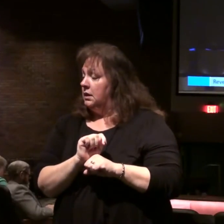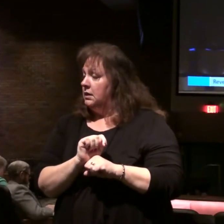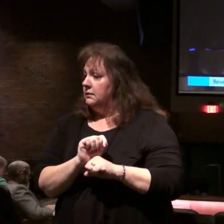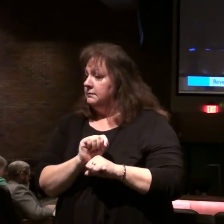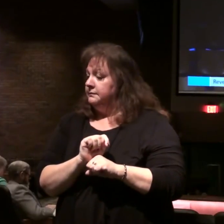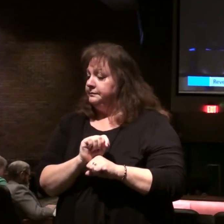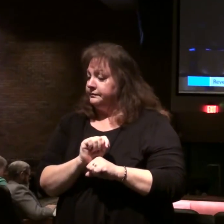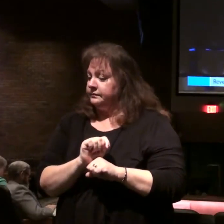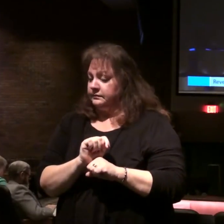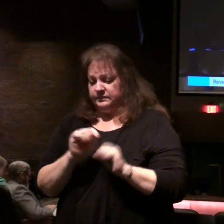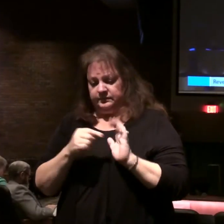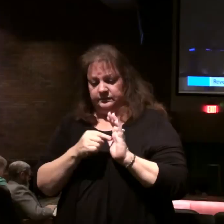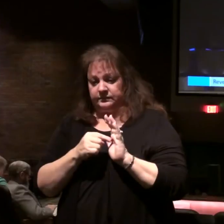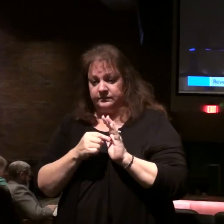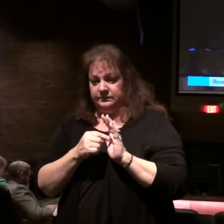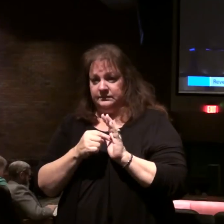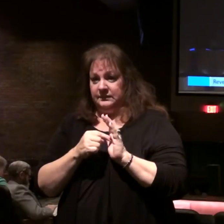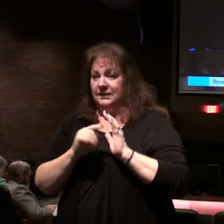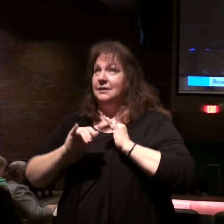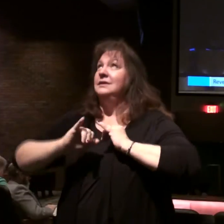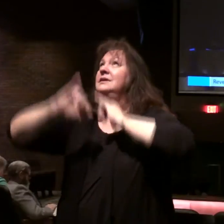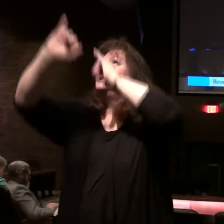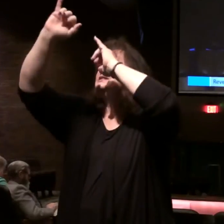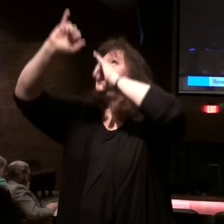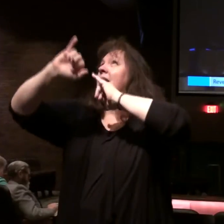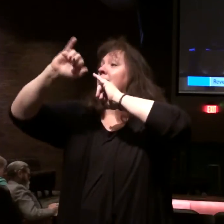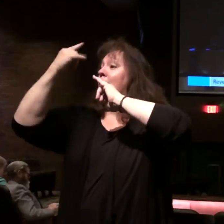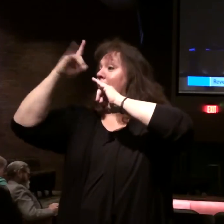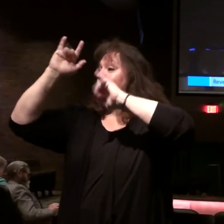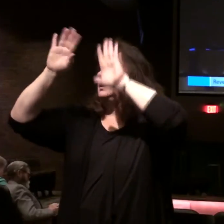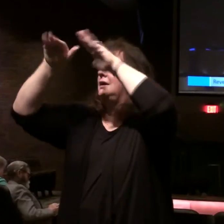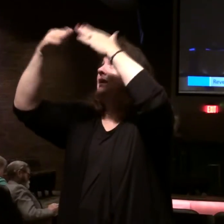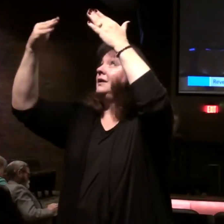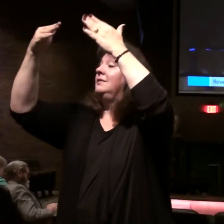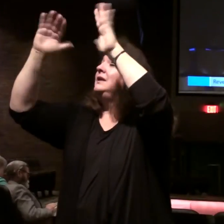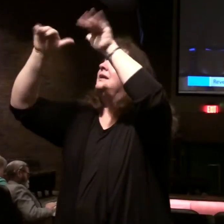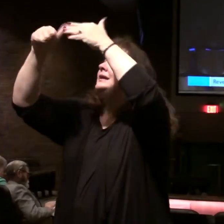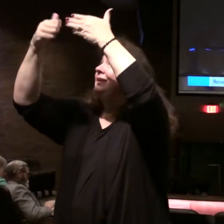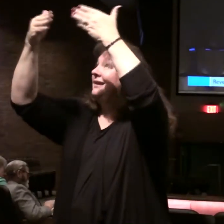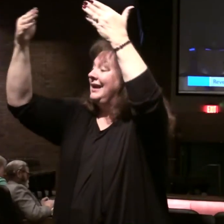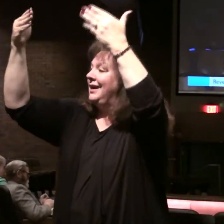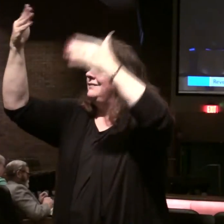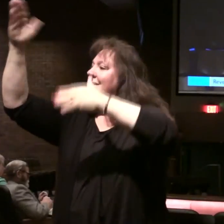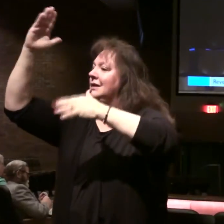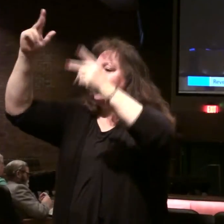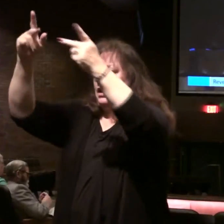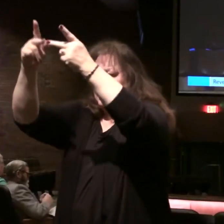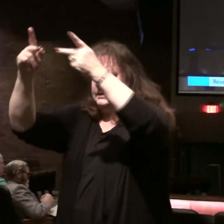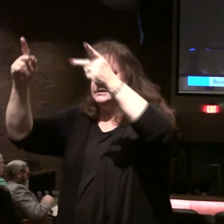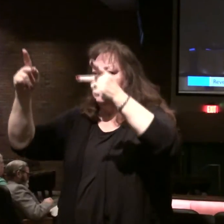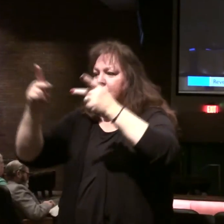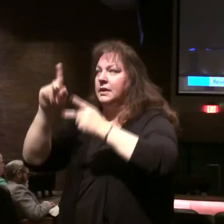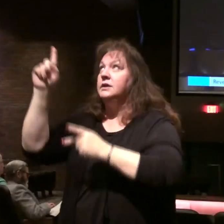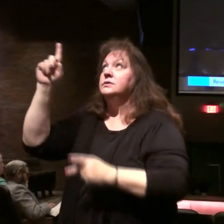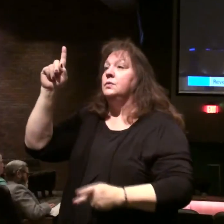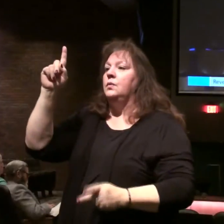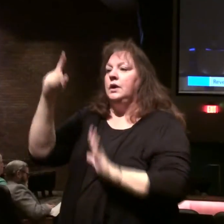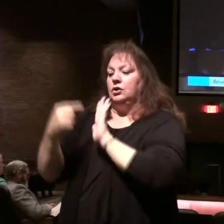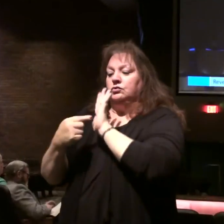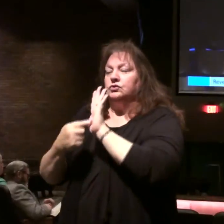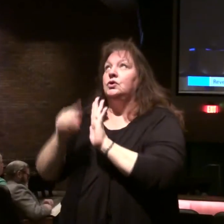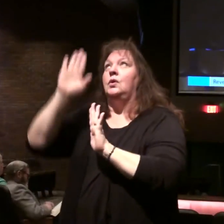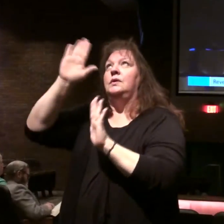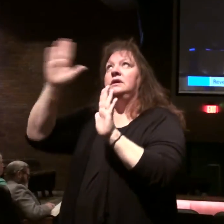that reflected on earth was like in heaven. In heaven God is the place where God manifests